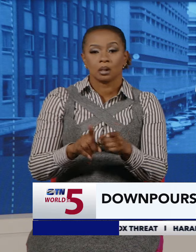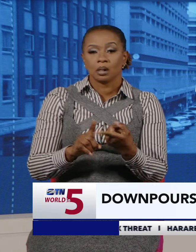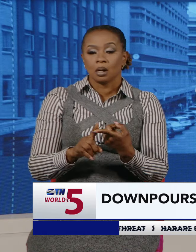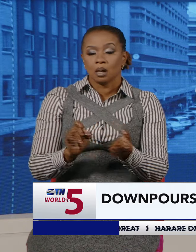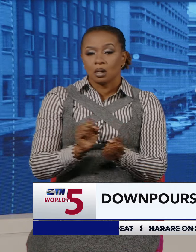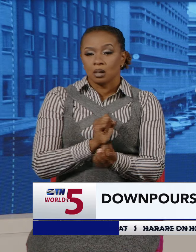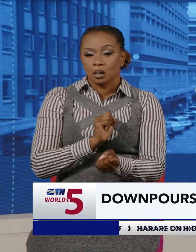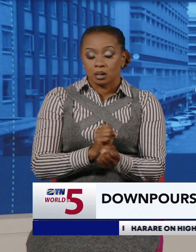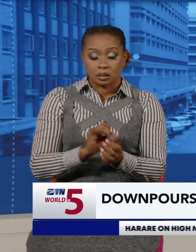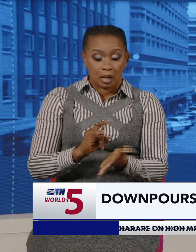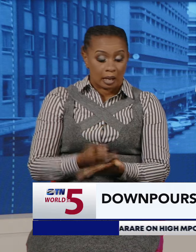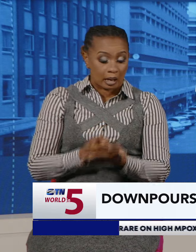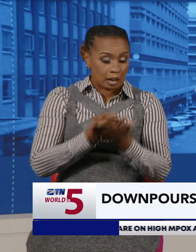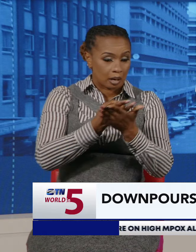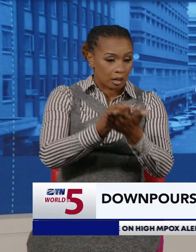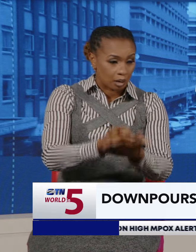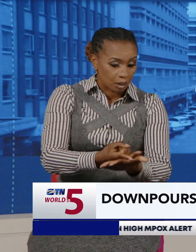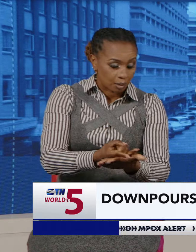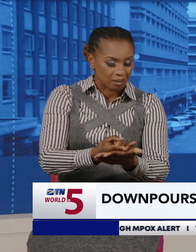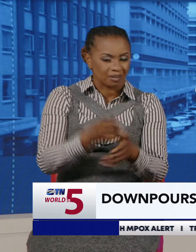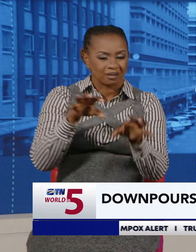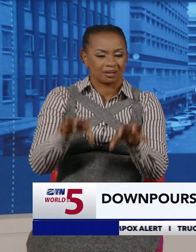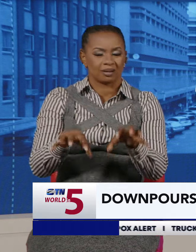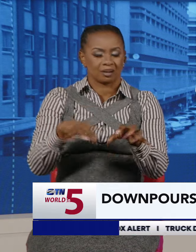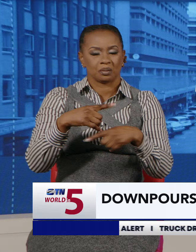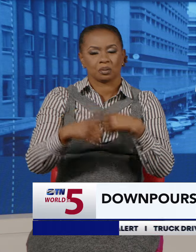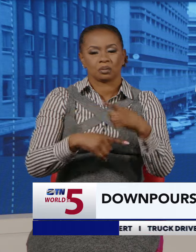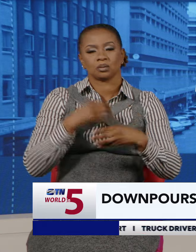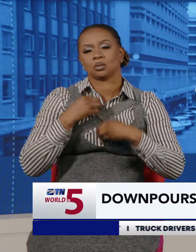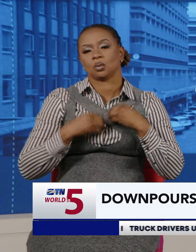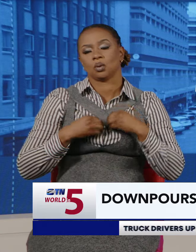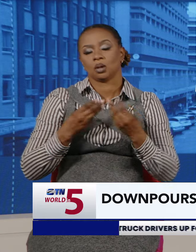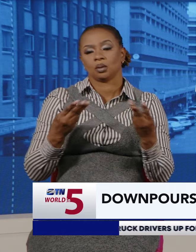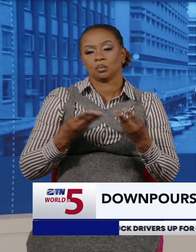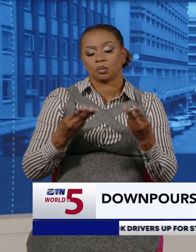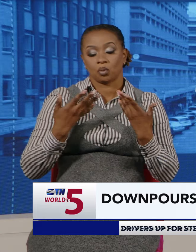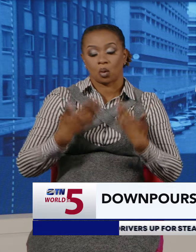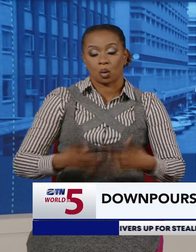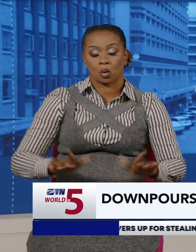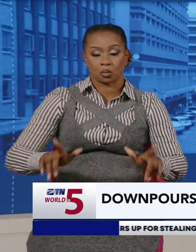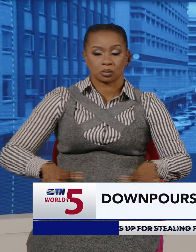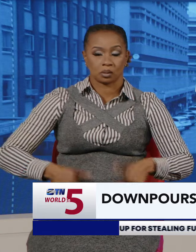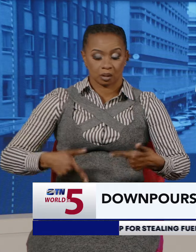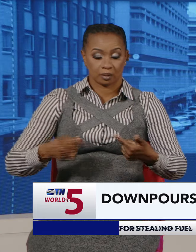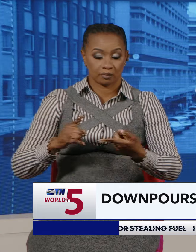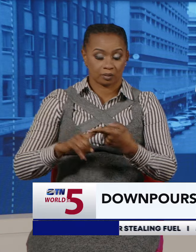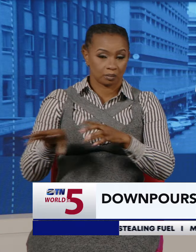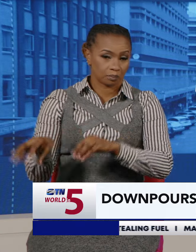damage and help those affected, the ongoing rainfall raises concerns about the increasing losses of life and property.